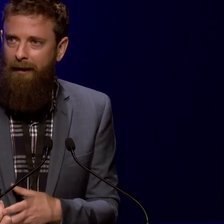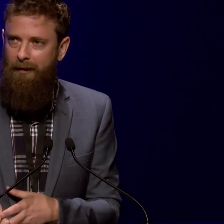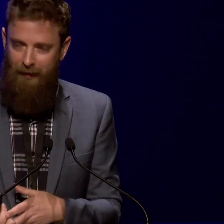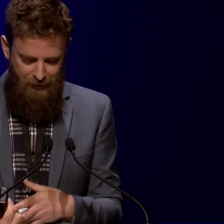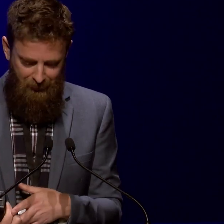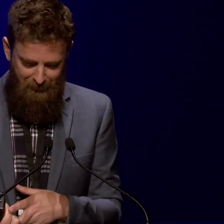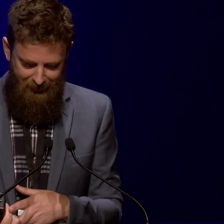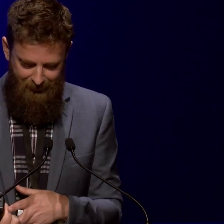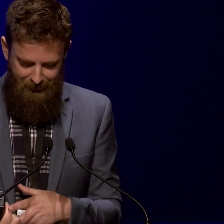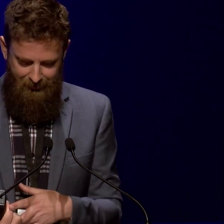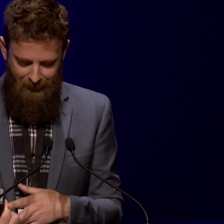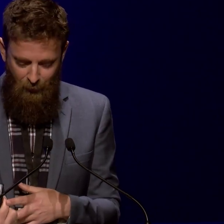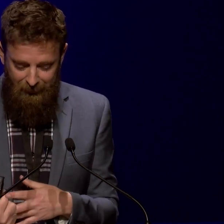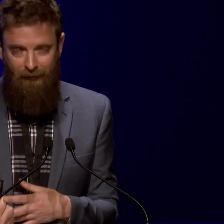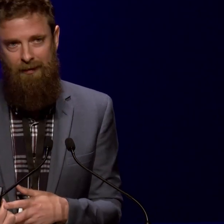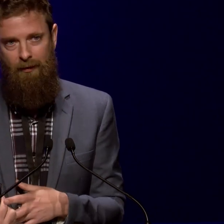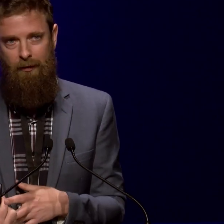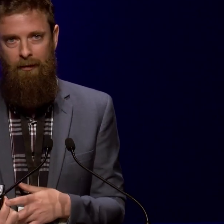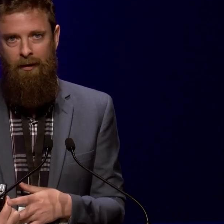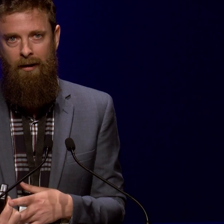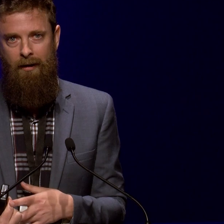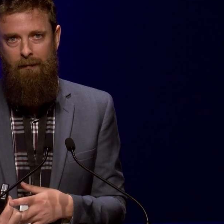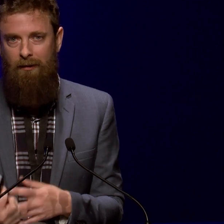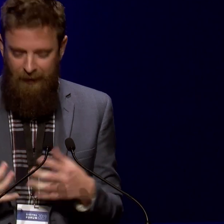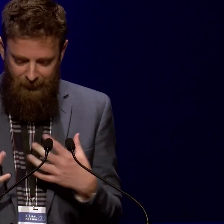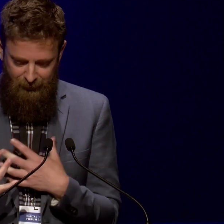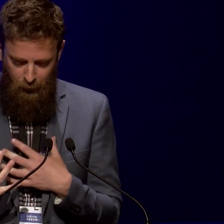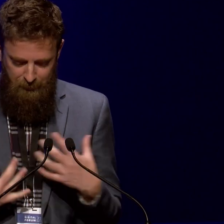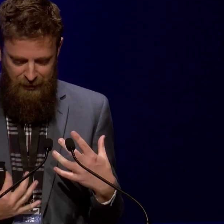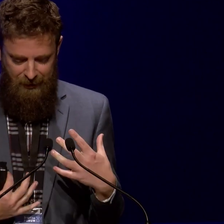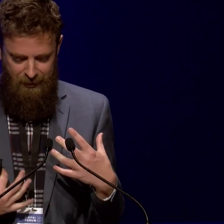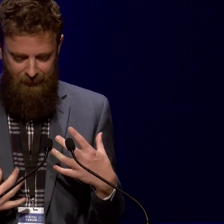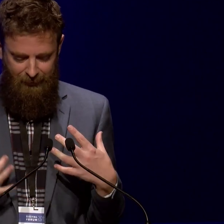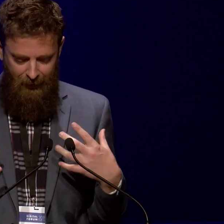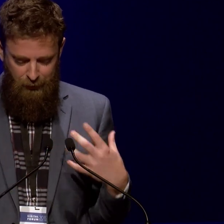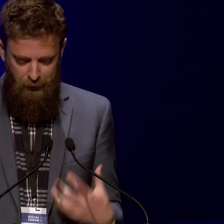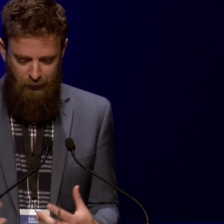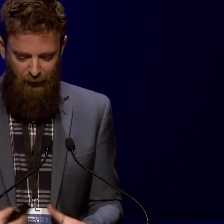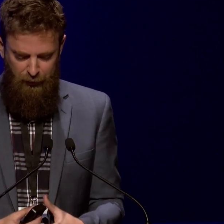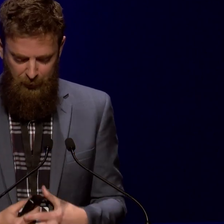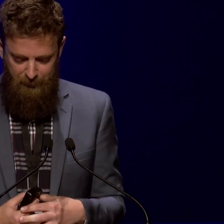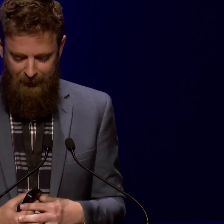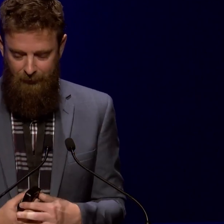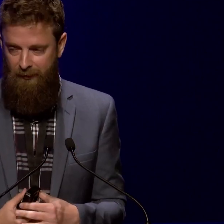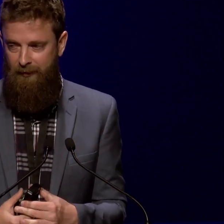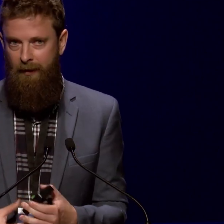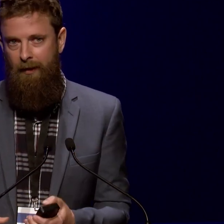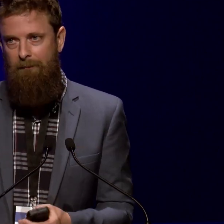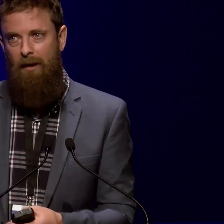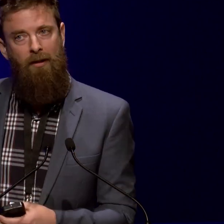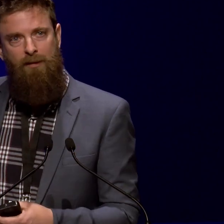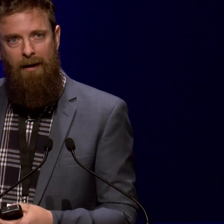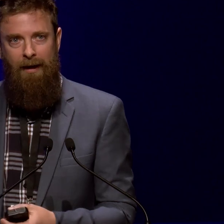it's really unconventional in places, wonderfully so. There are these distorted projections and unusual visual perspectives.